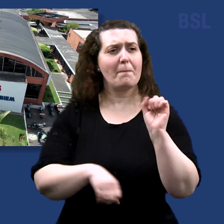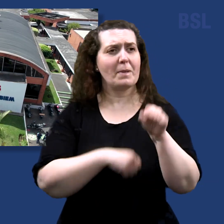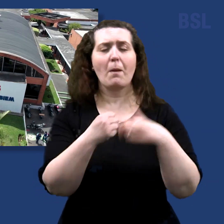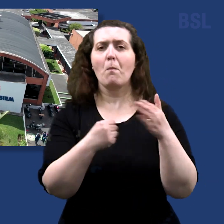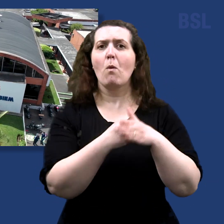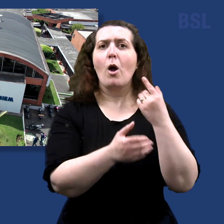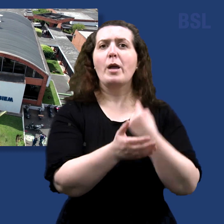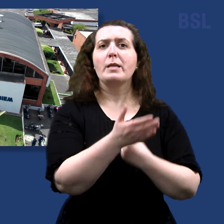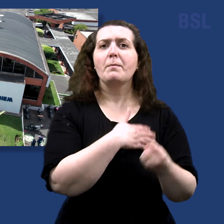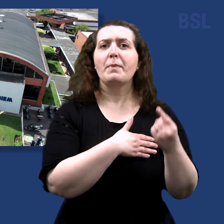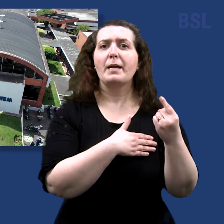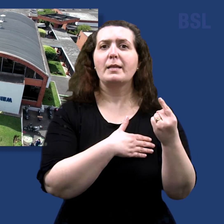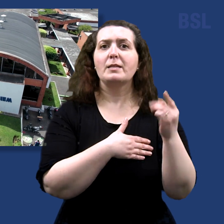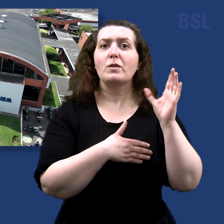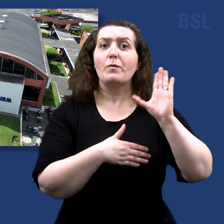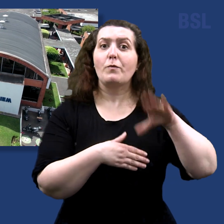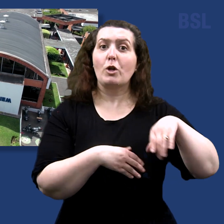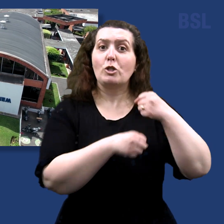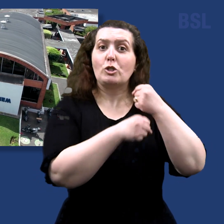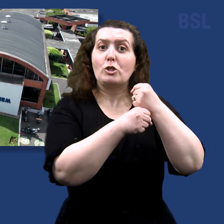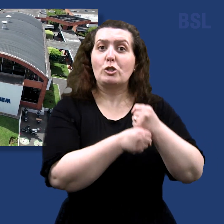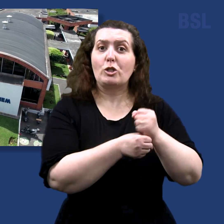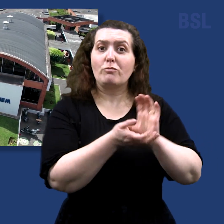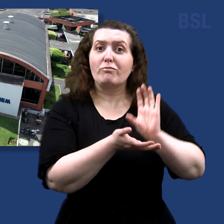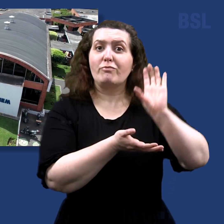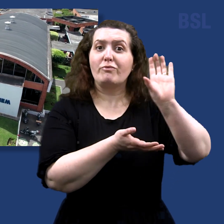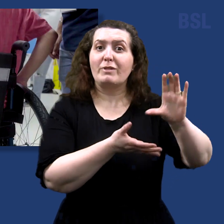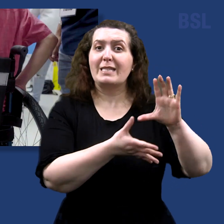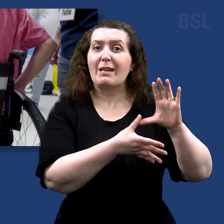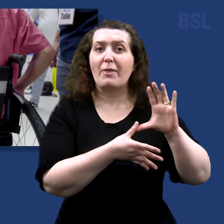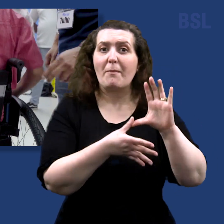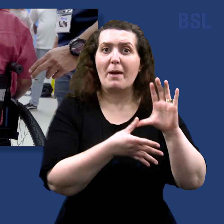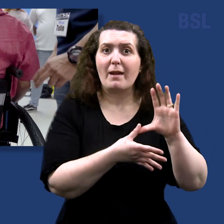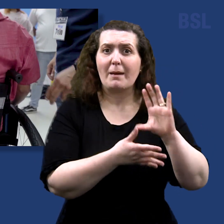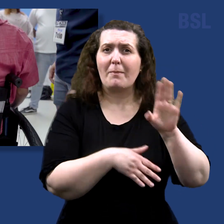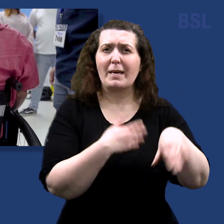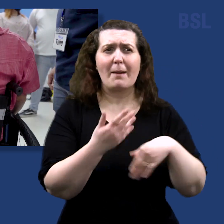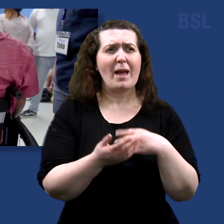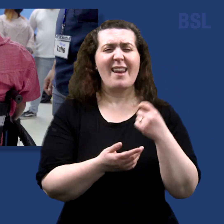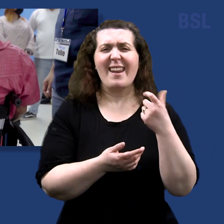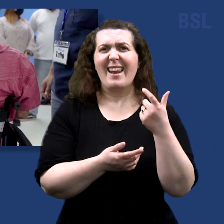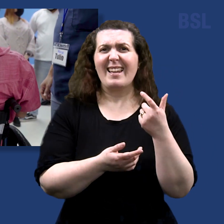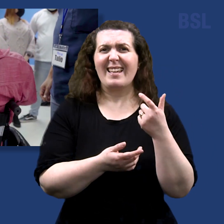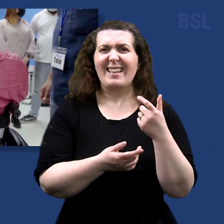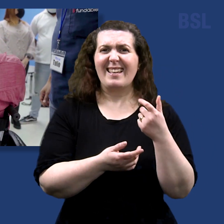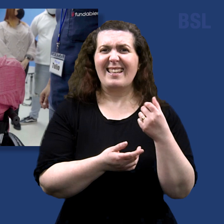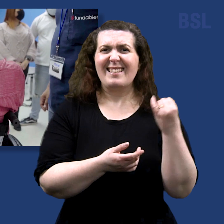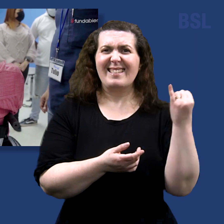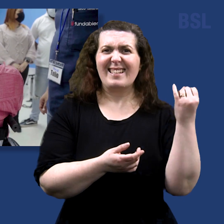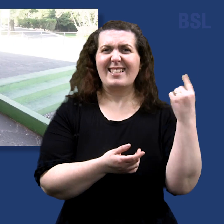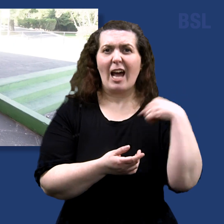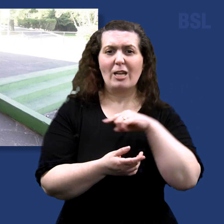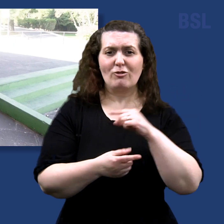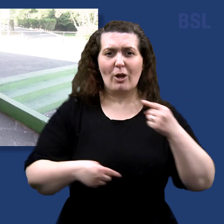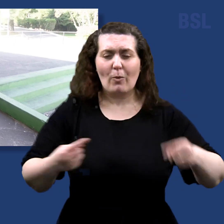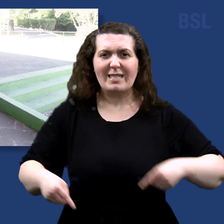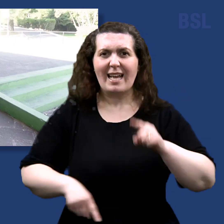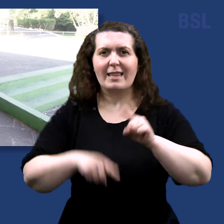recently distributed nearly 600 wheelchairs and other mobility supports donated by the church. The wheelchairs will be